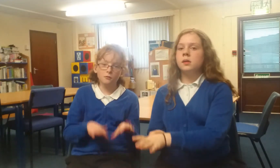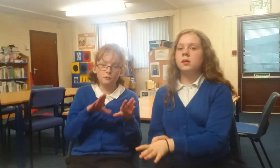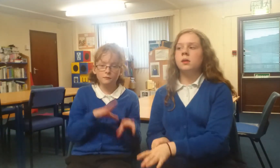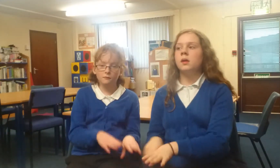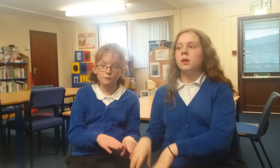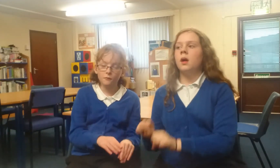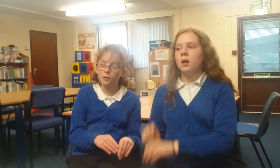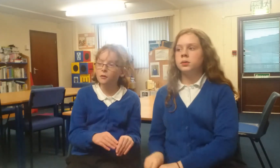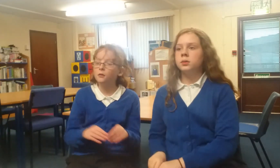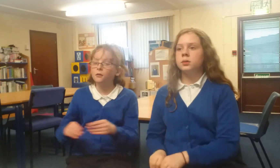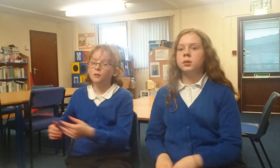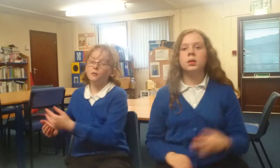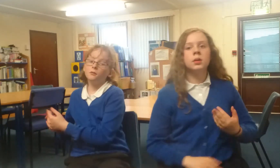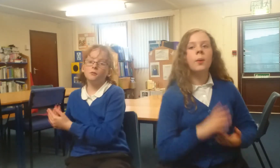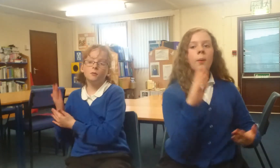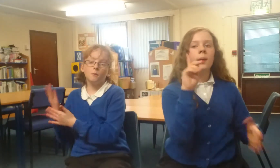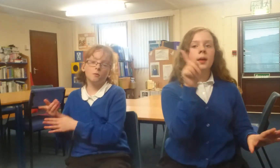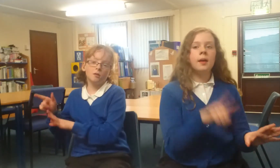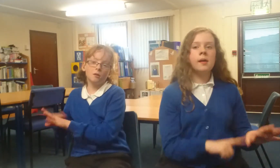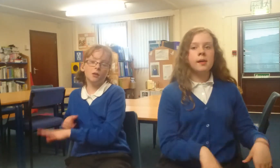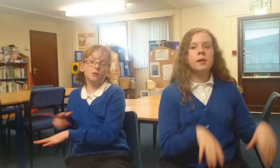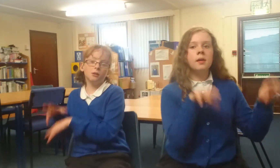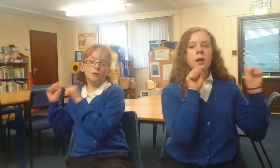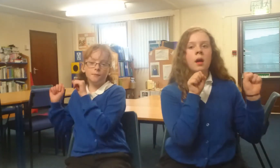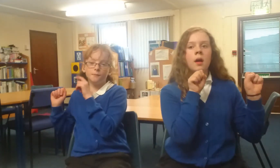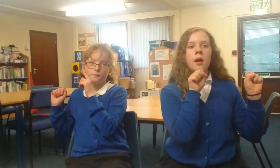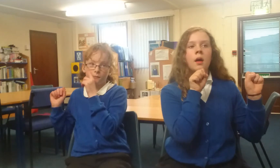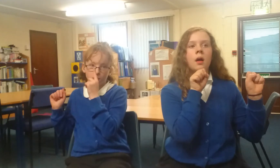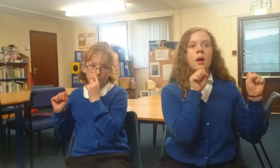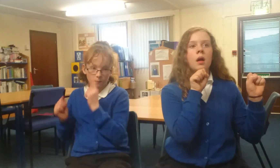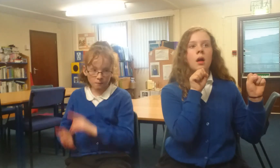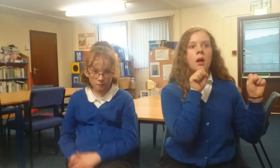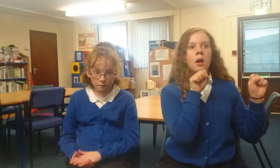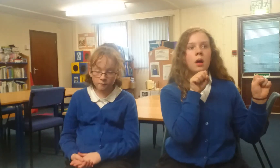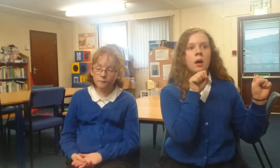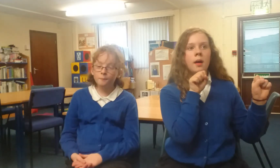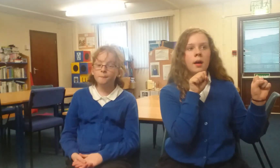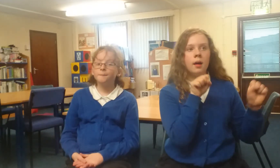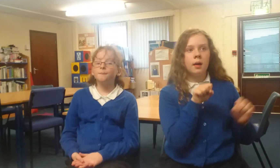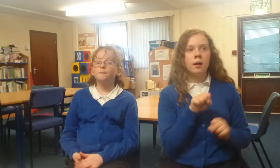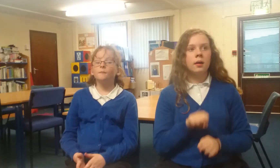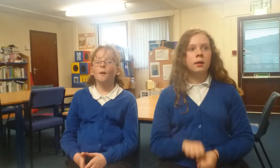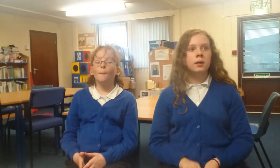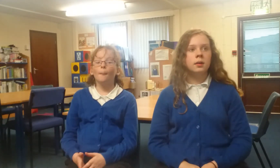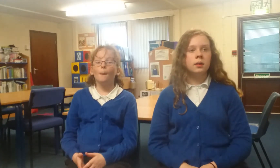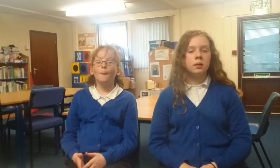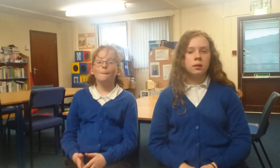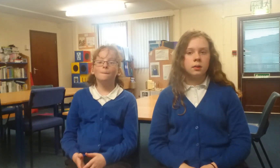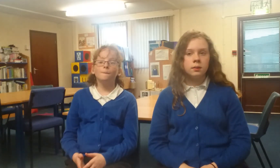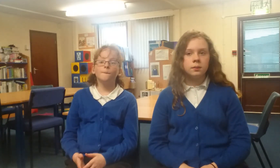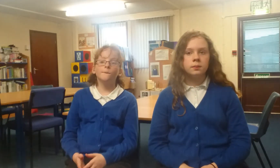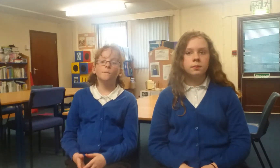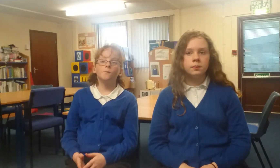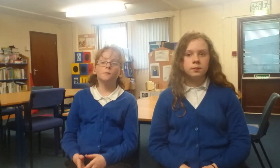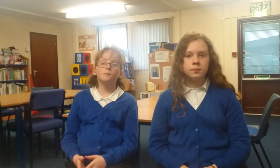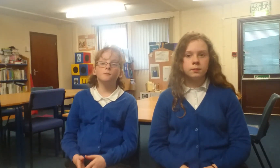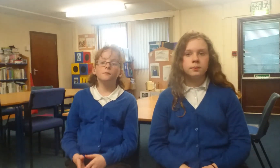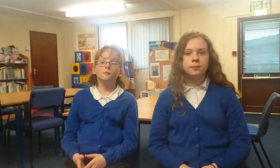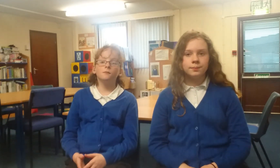the the moon's on its way And things are the